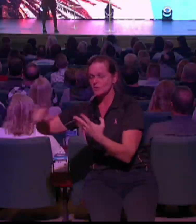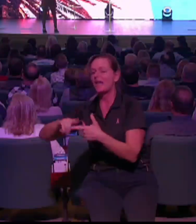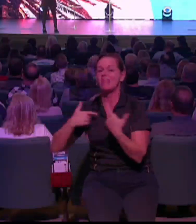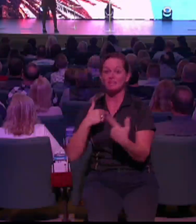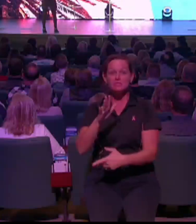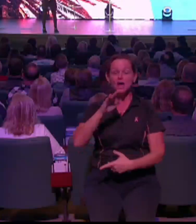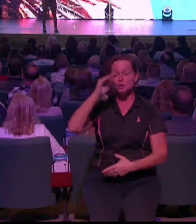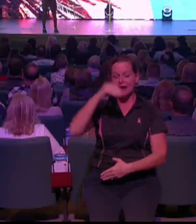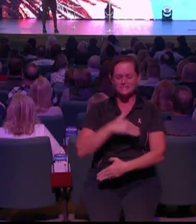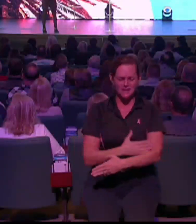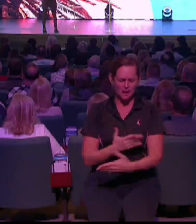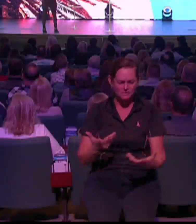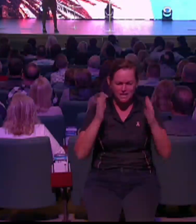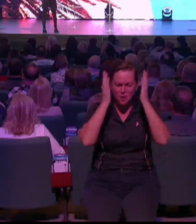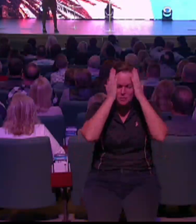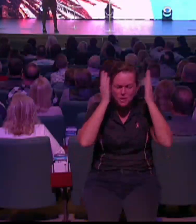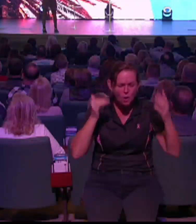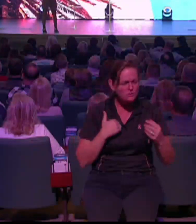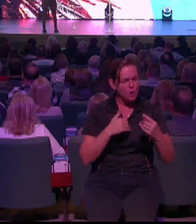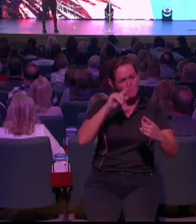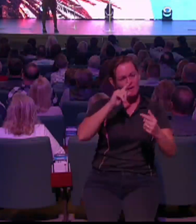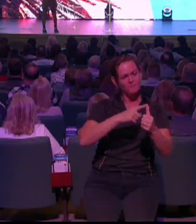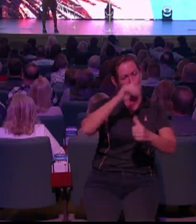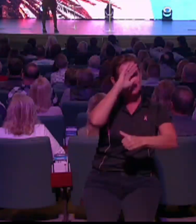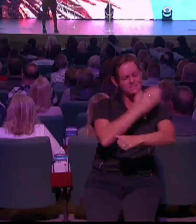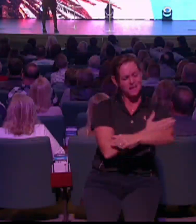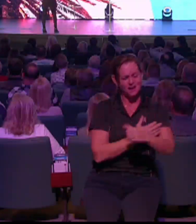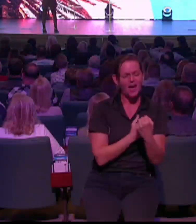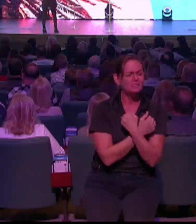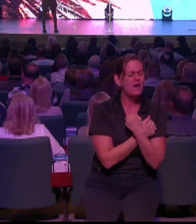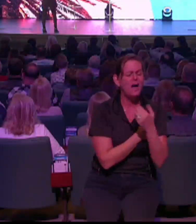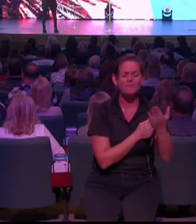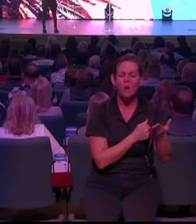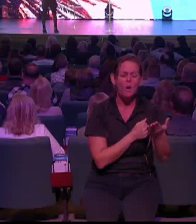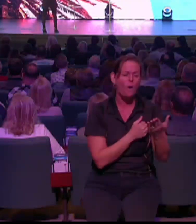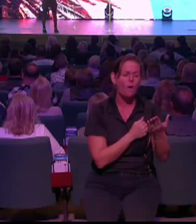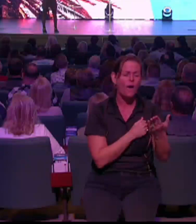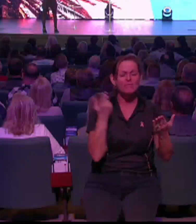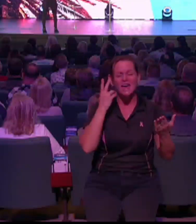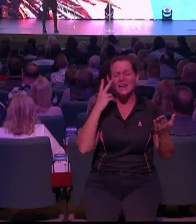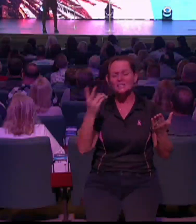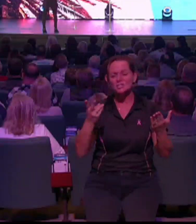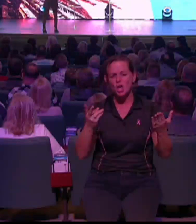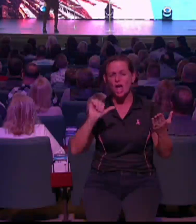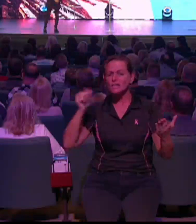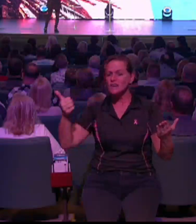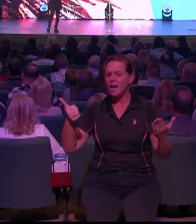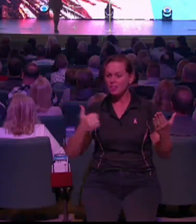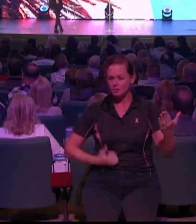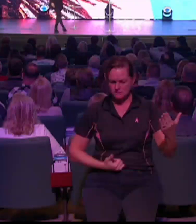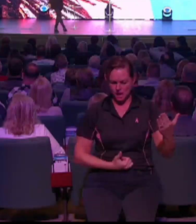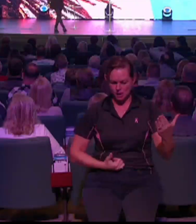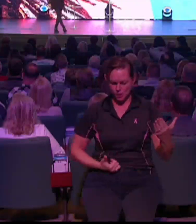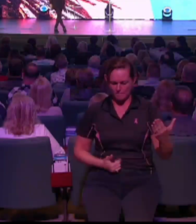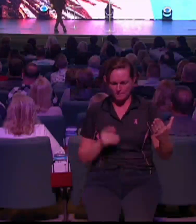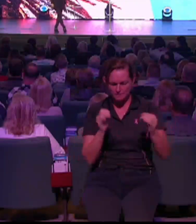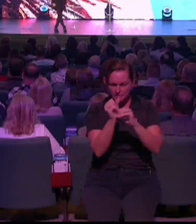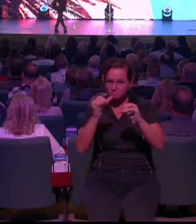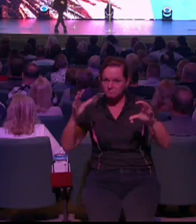to have to cut the love I had for Addison in half and share it equally. But that's not what happened at all. When I had